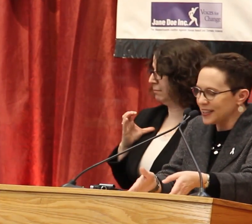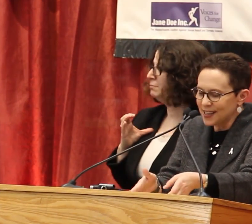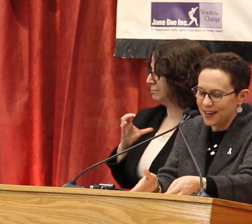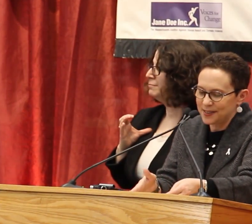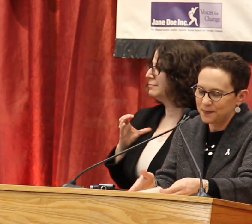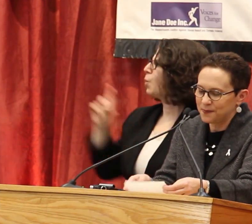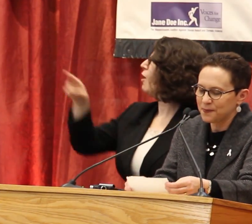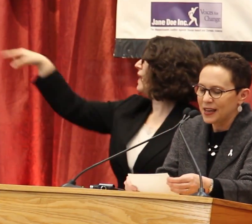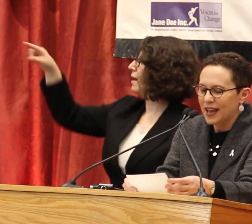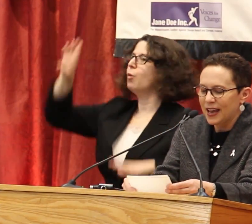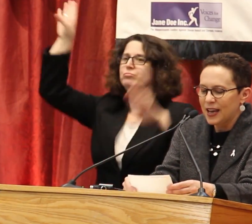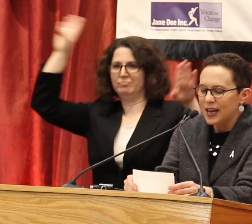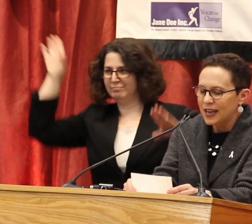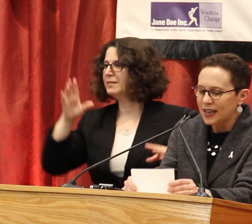Really excited.